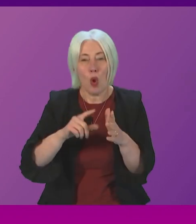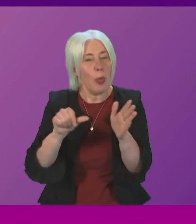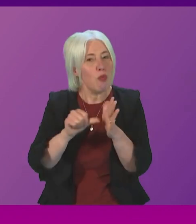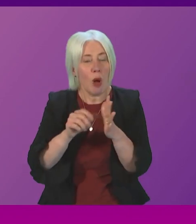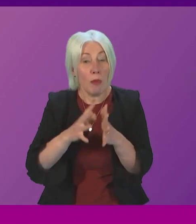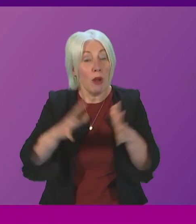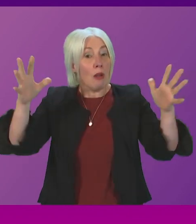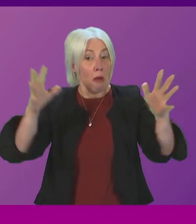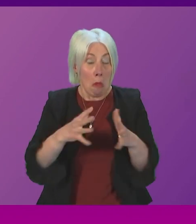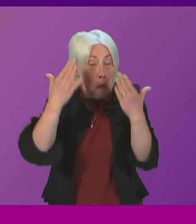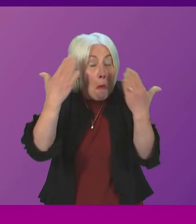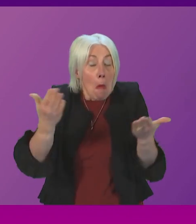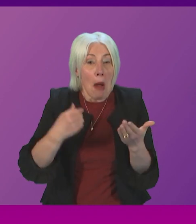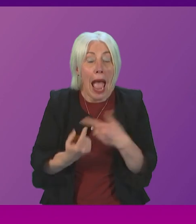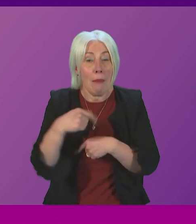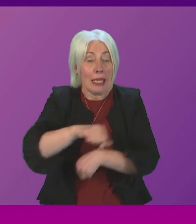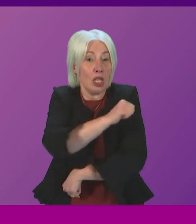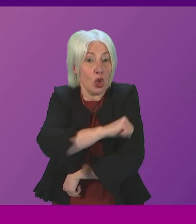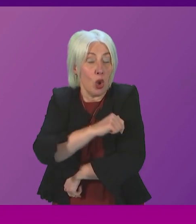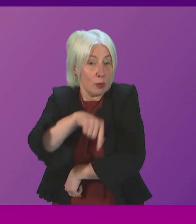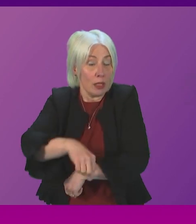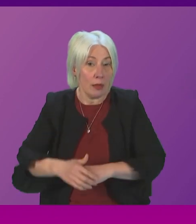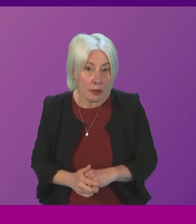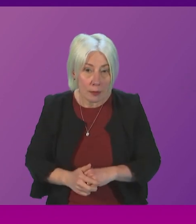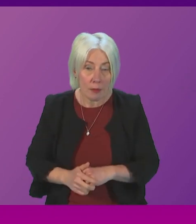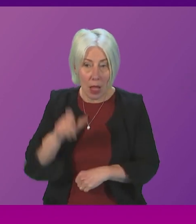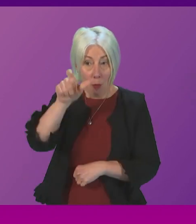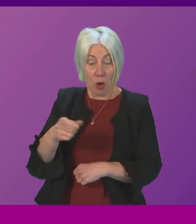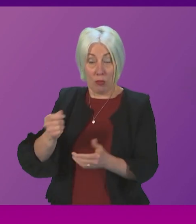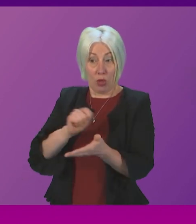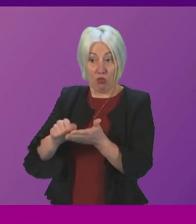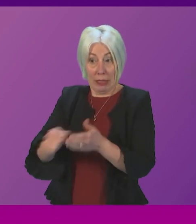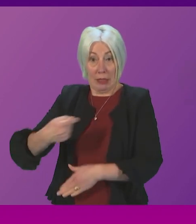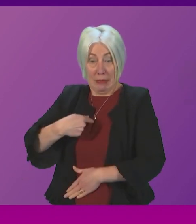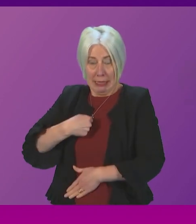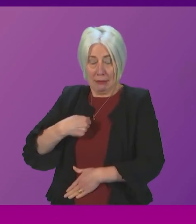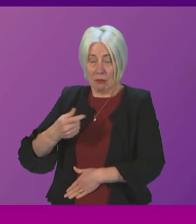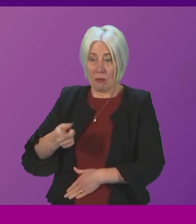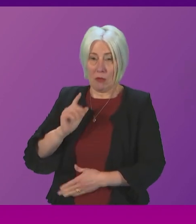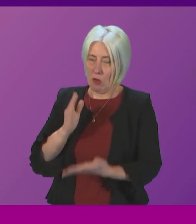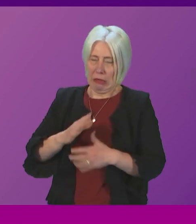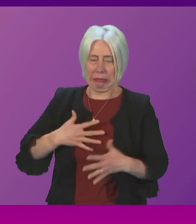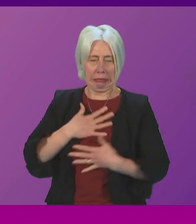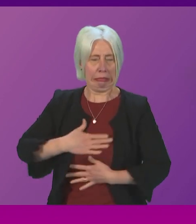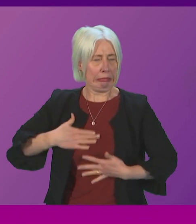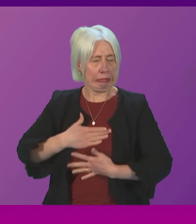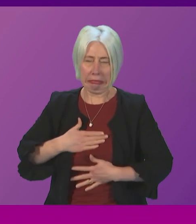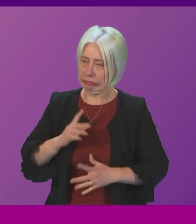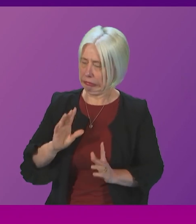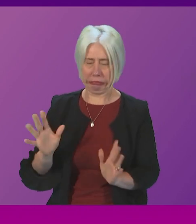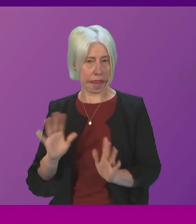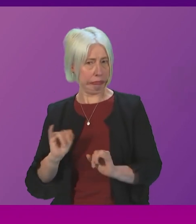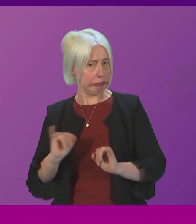in Scottish Hospital Awards A concession has written to me and she is rightly unsettled by this alarming